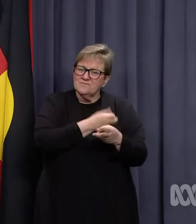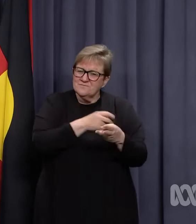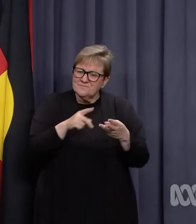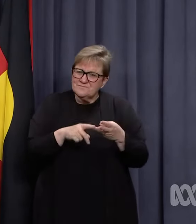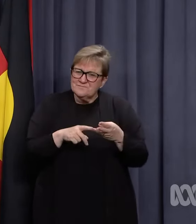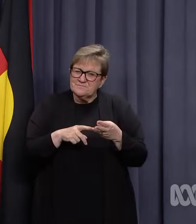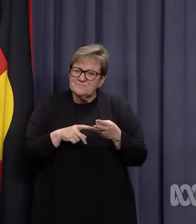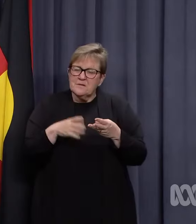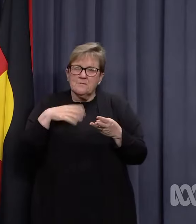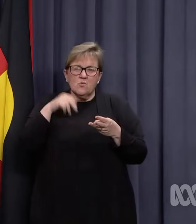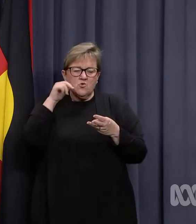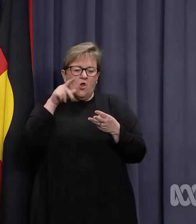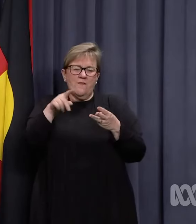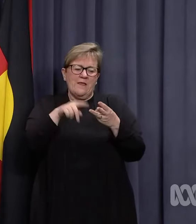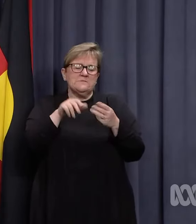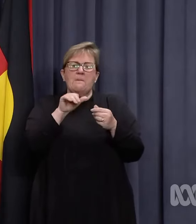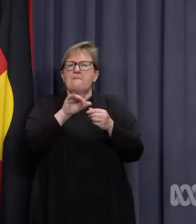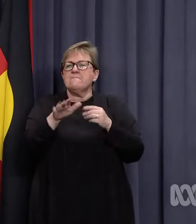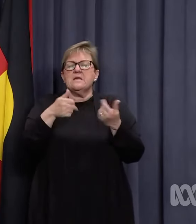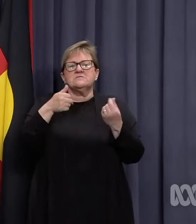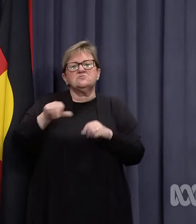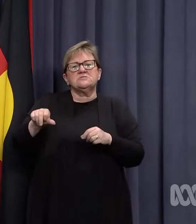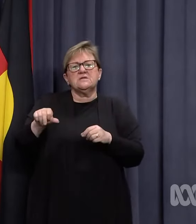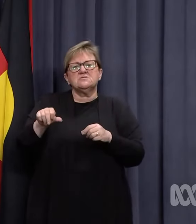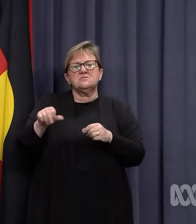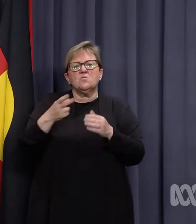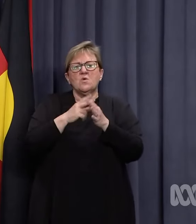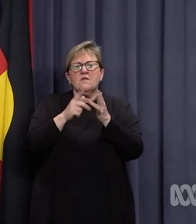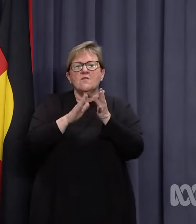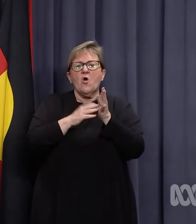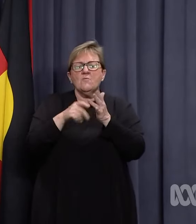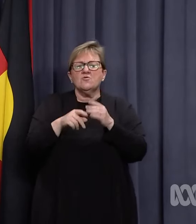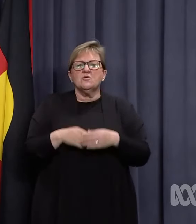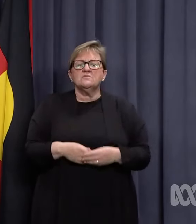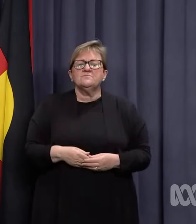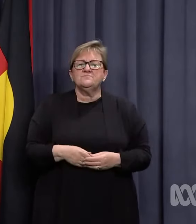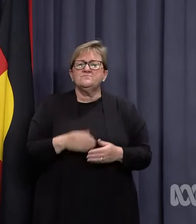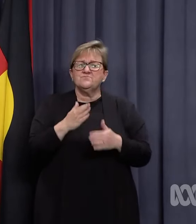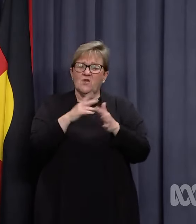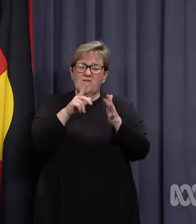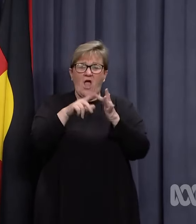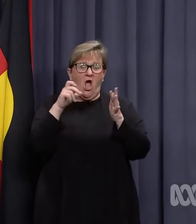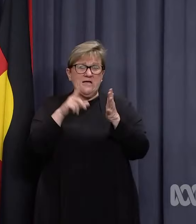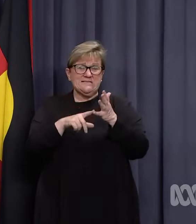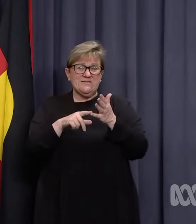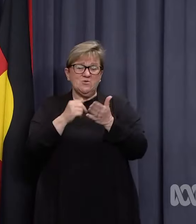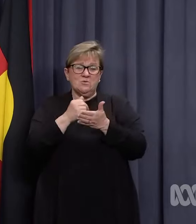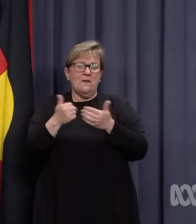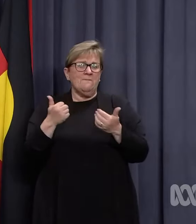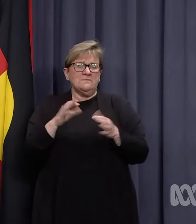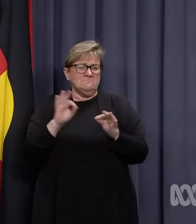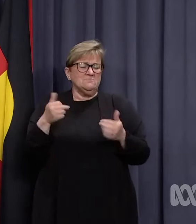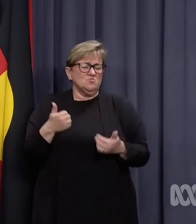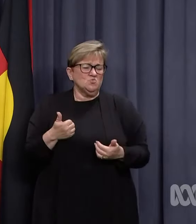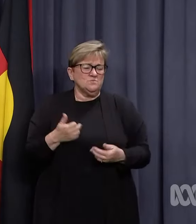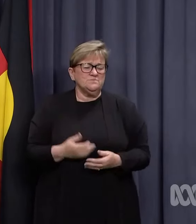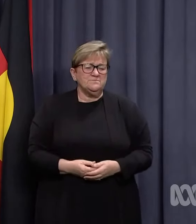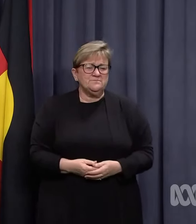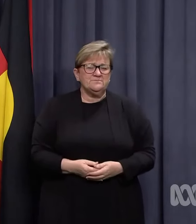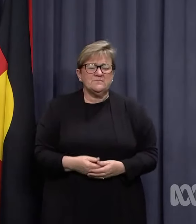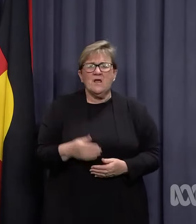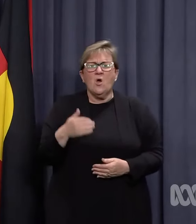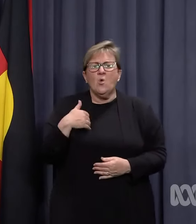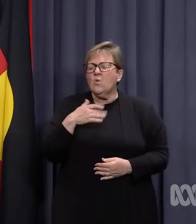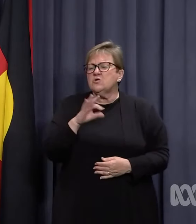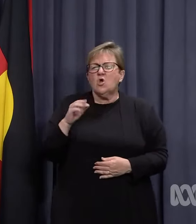dose because we know that that is your best protection against Omicron. So certainly the ICU rates are very encouraging. We actually